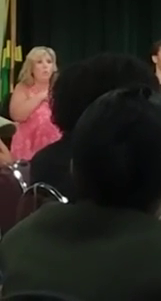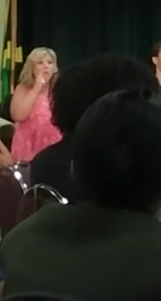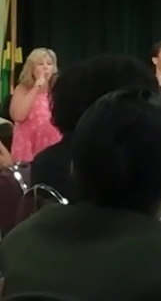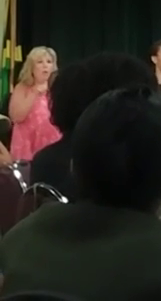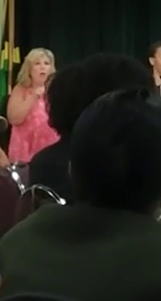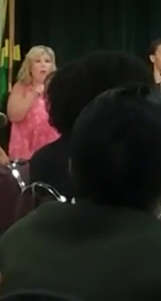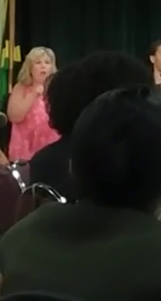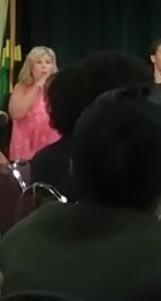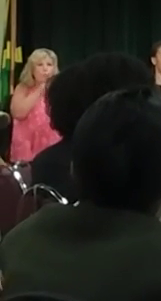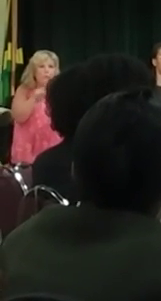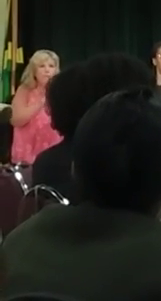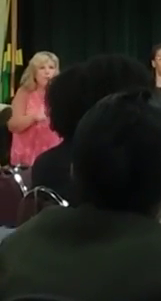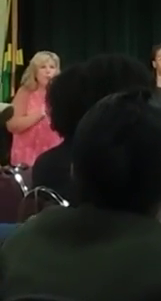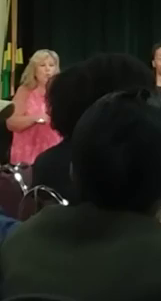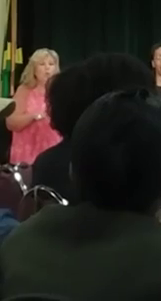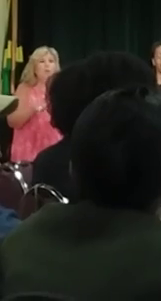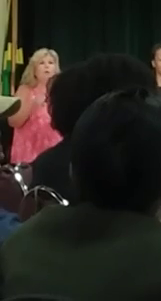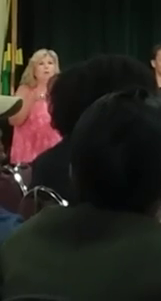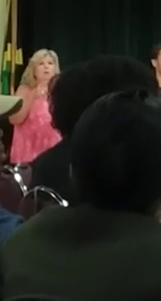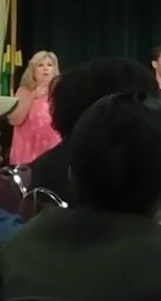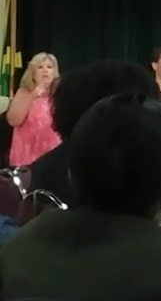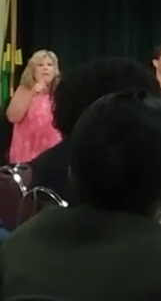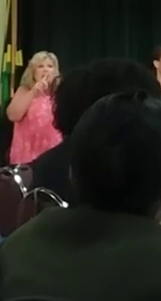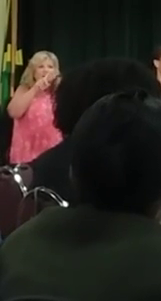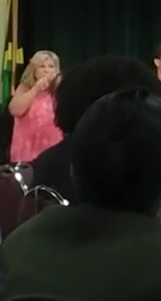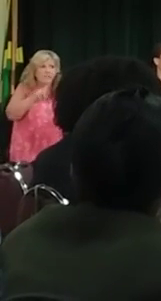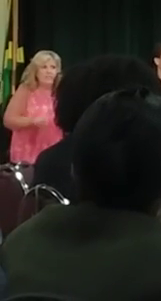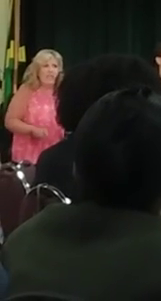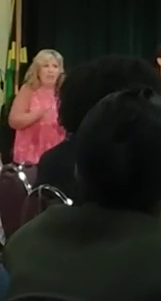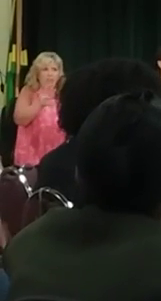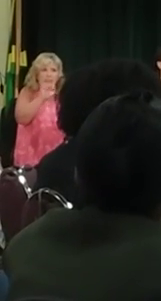or reviewing or opening any of those past cases.